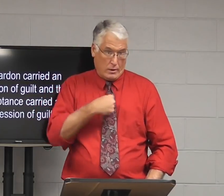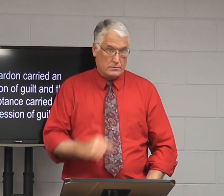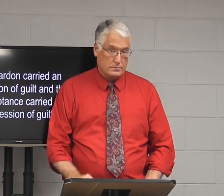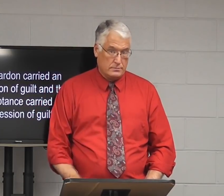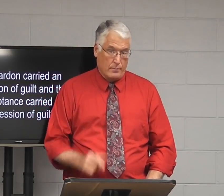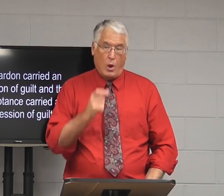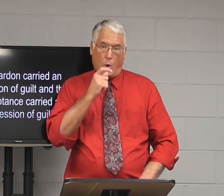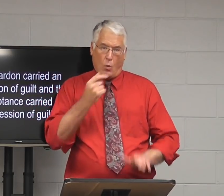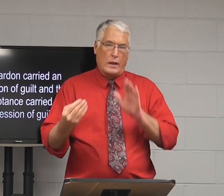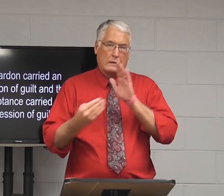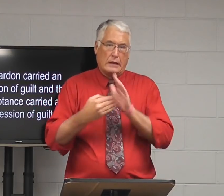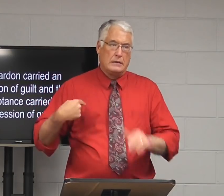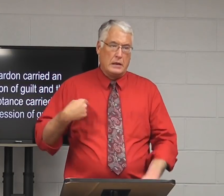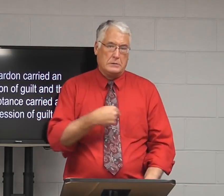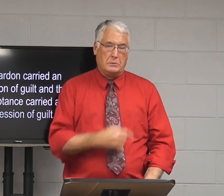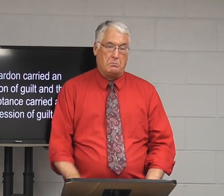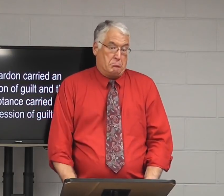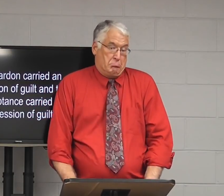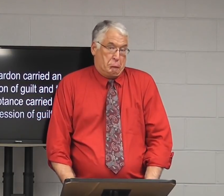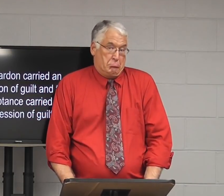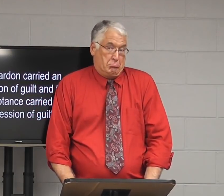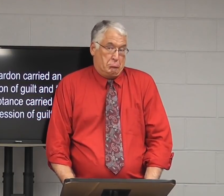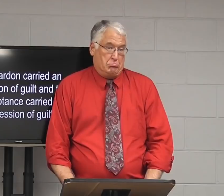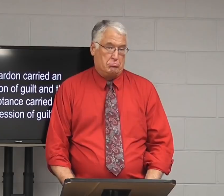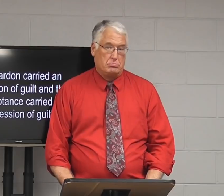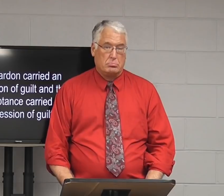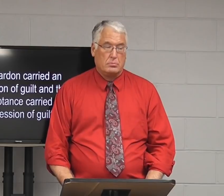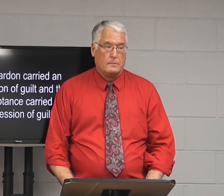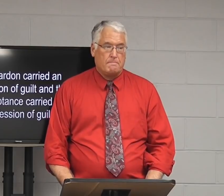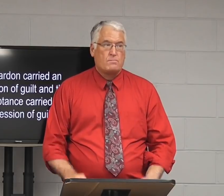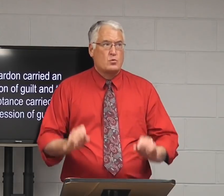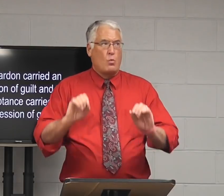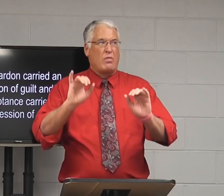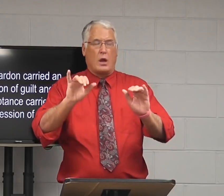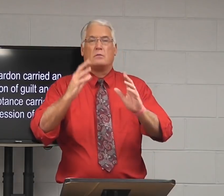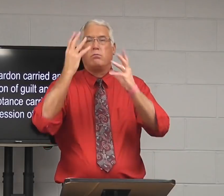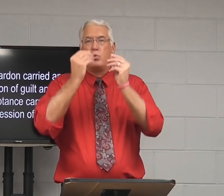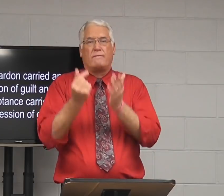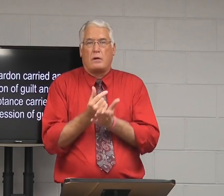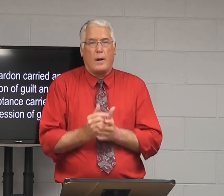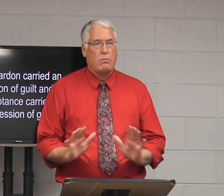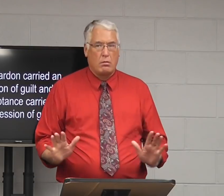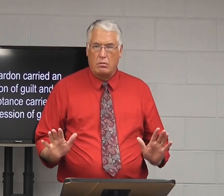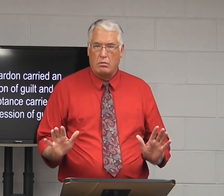God, what he did for us, if he is not against us, who can stand against us?